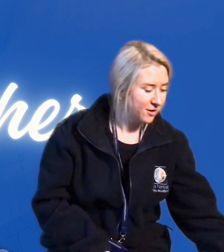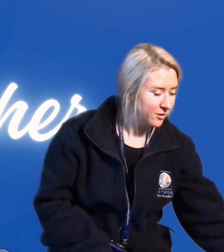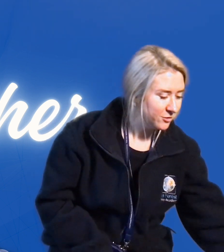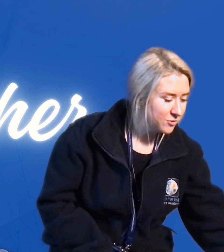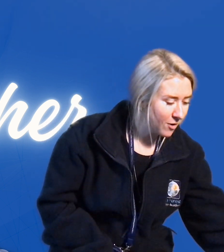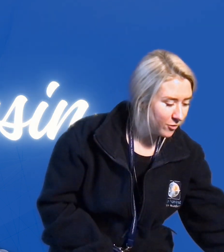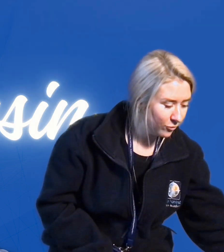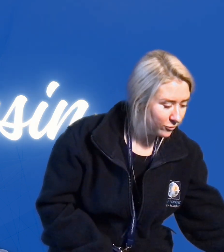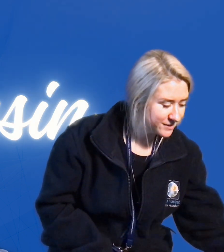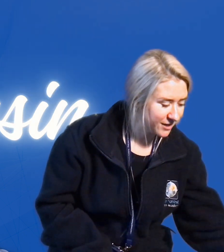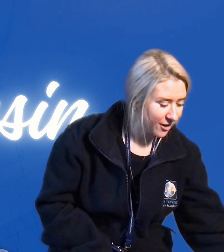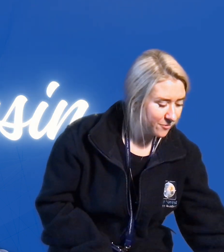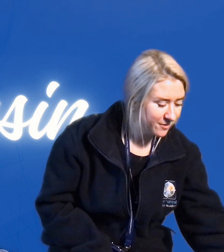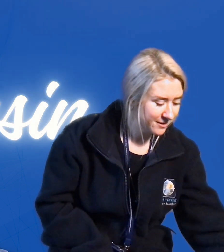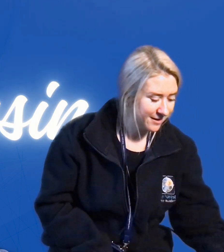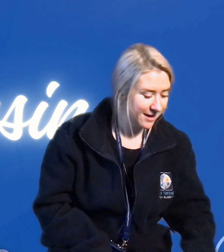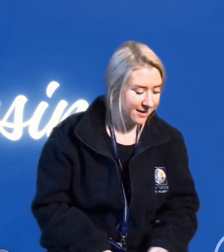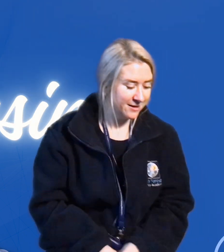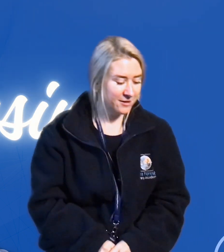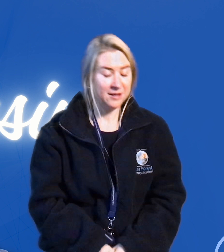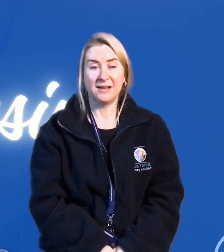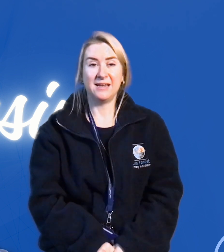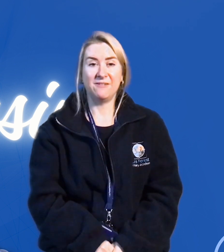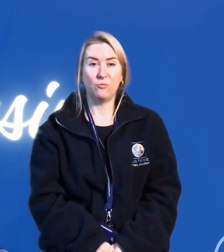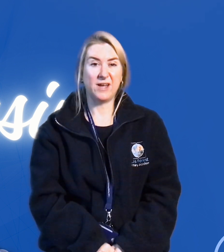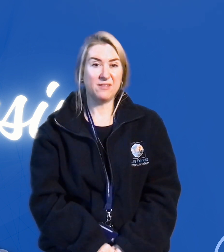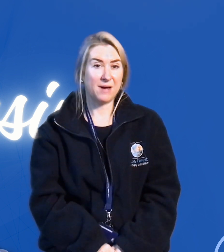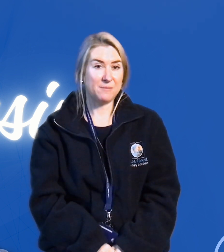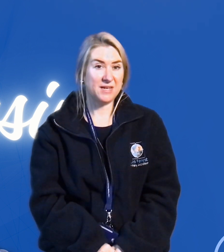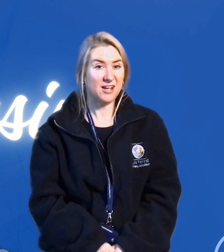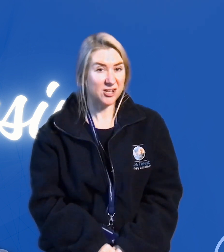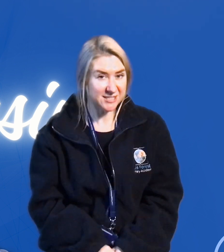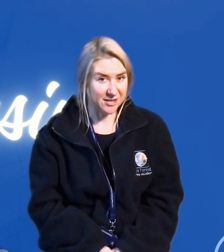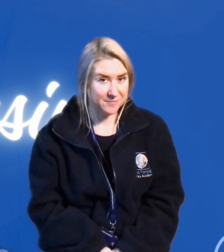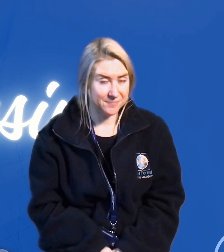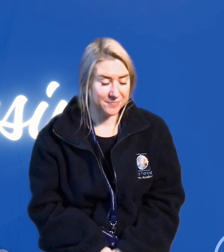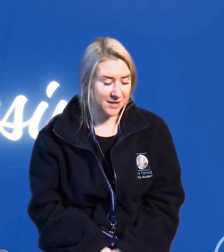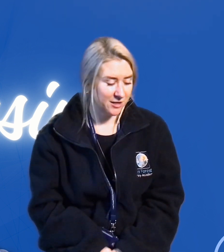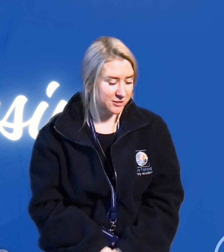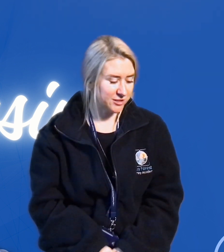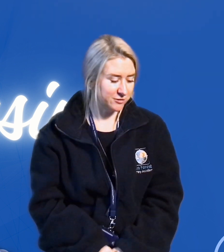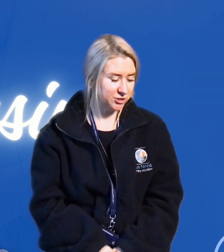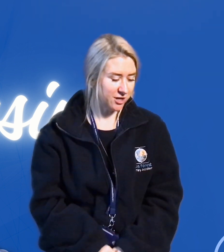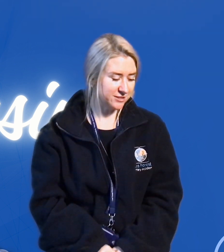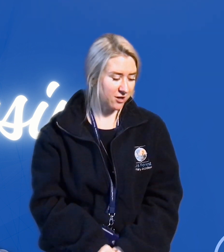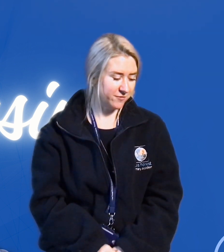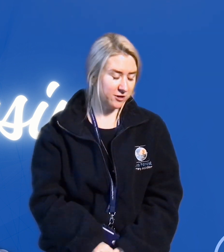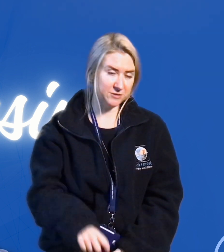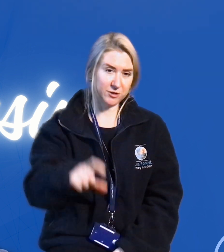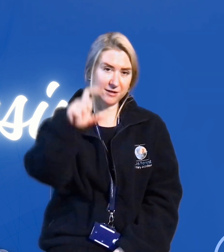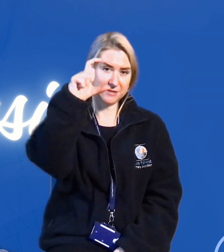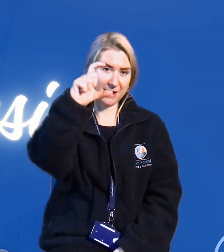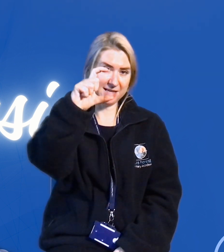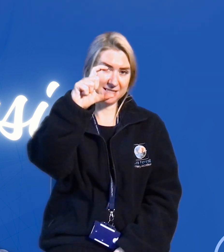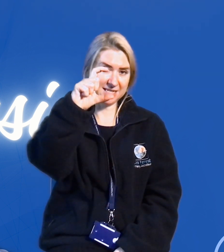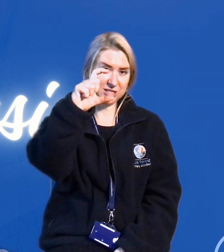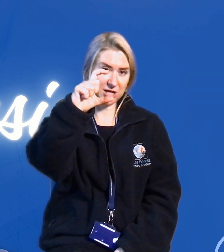You might also live with maybe a cousin. So to show the sign for cousin, we're going to make the C shape